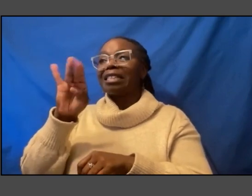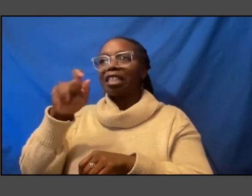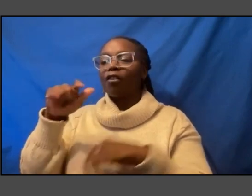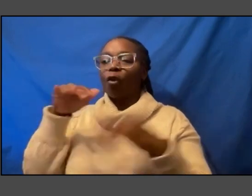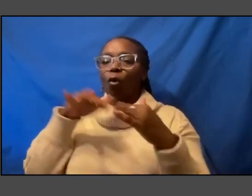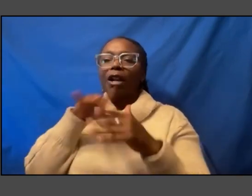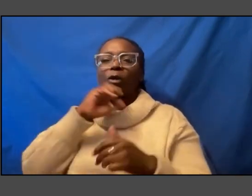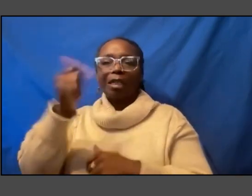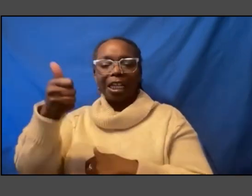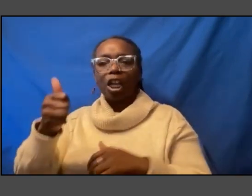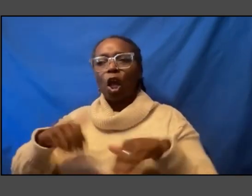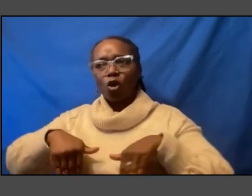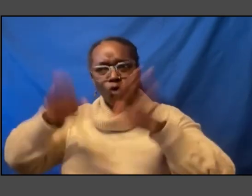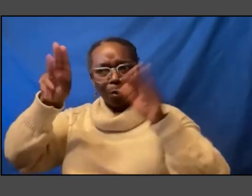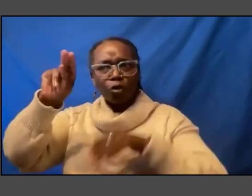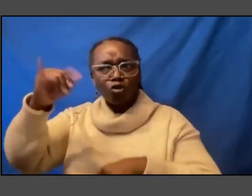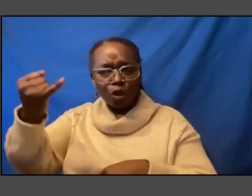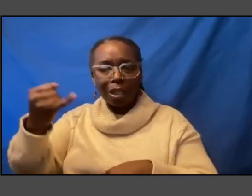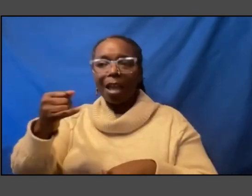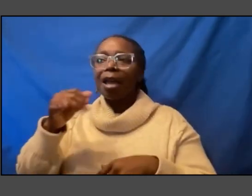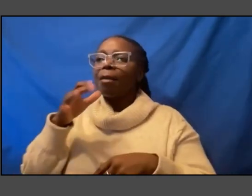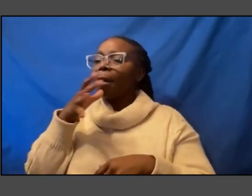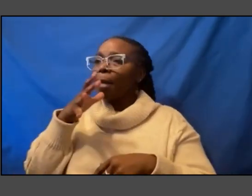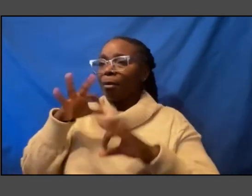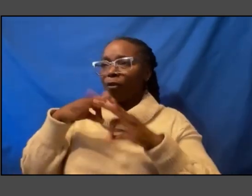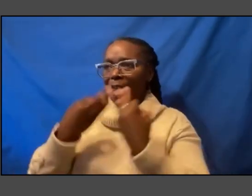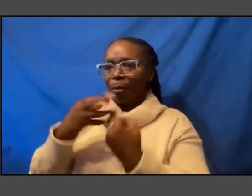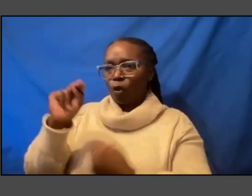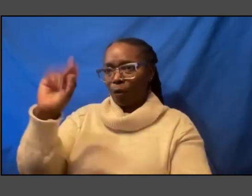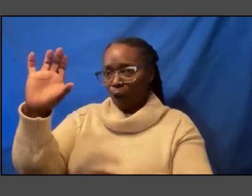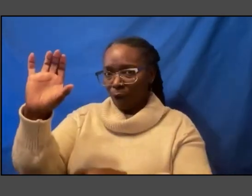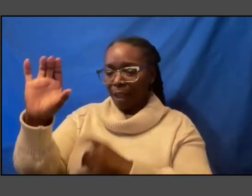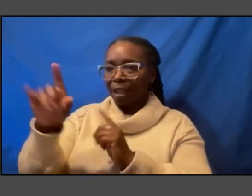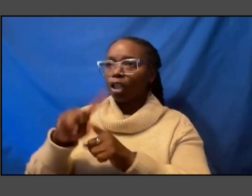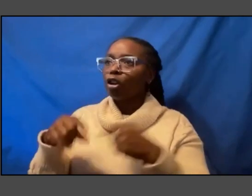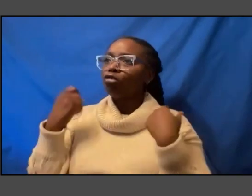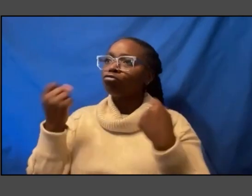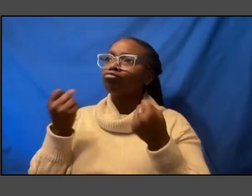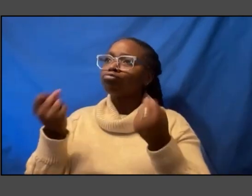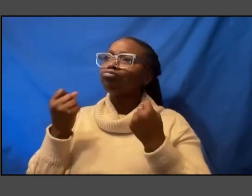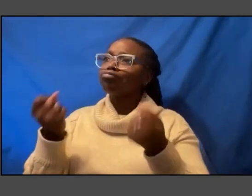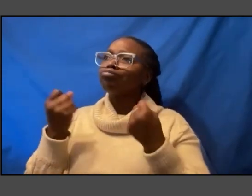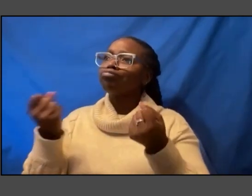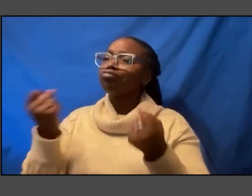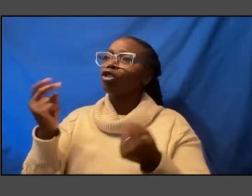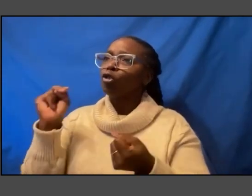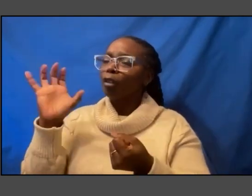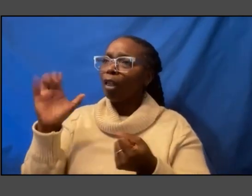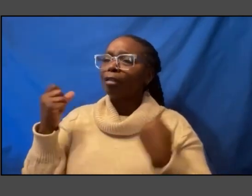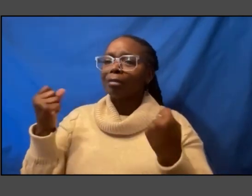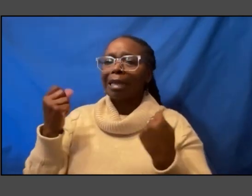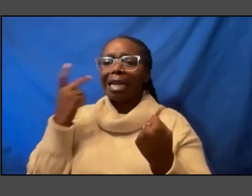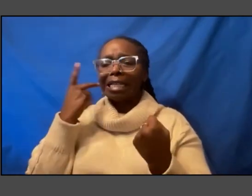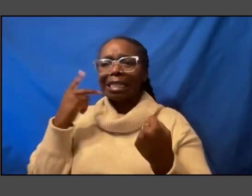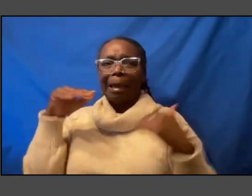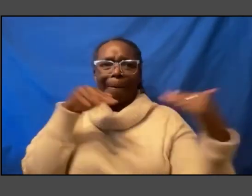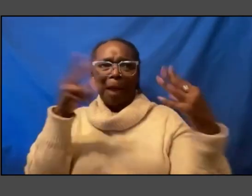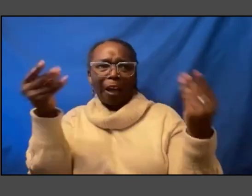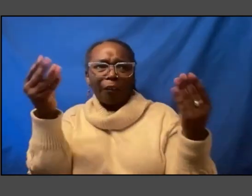my mother's family's in north carolina so we're driving to north carolina and i see you know battlefields in richmond and petersburg and the